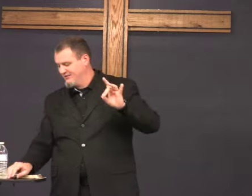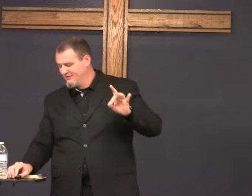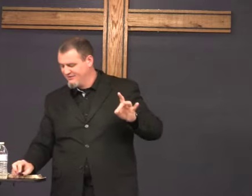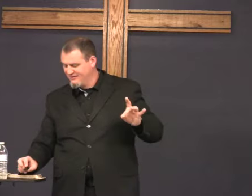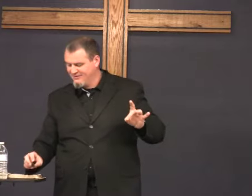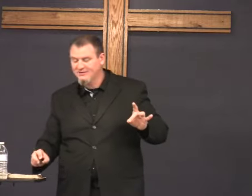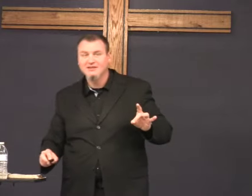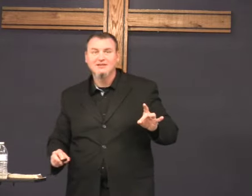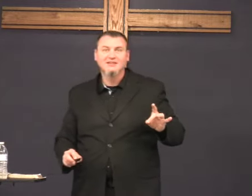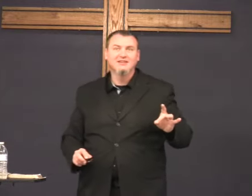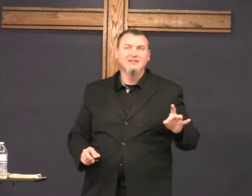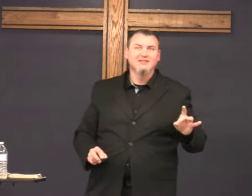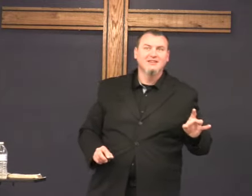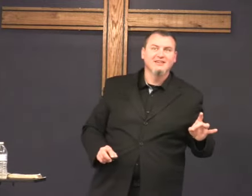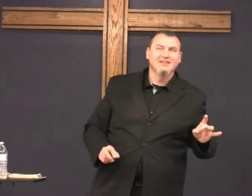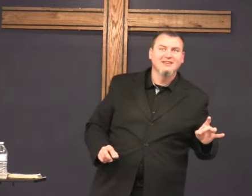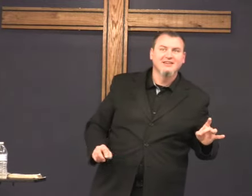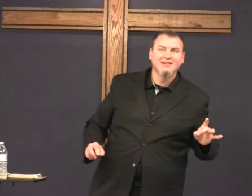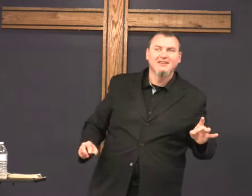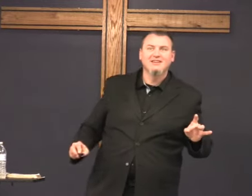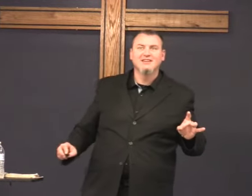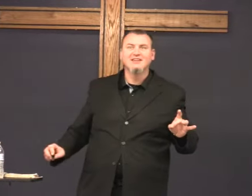Okay. Okay. Okay. Okay.